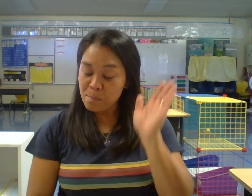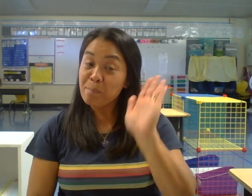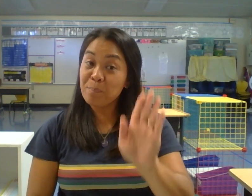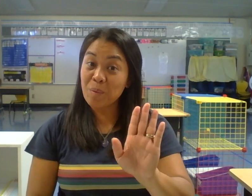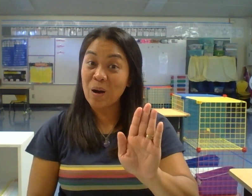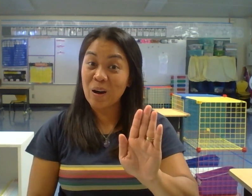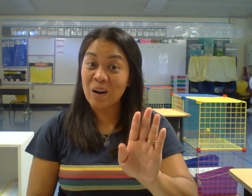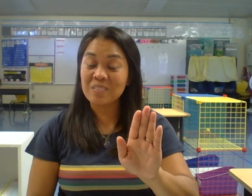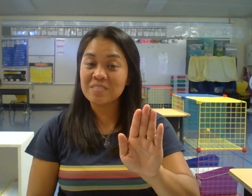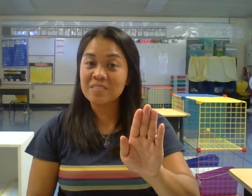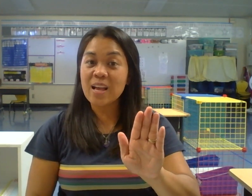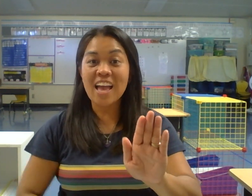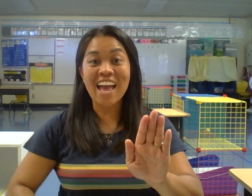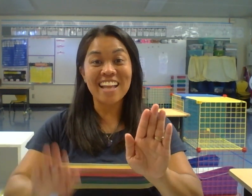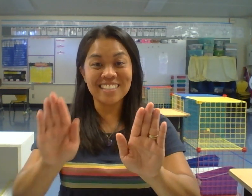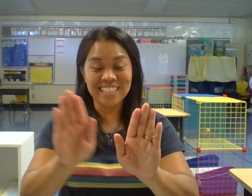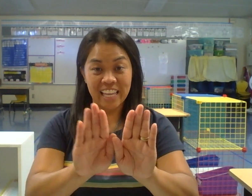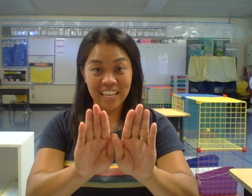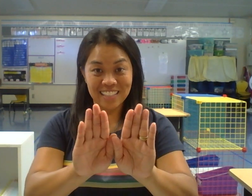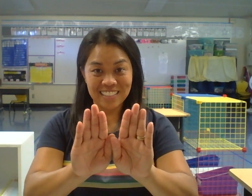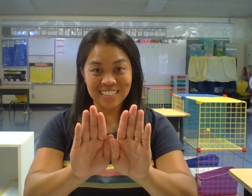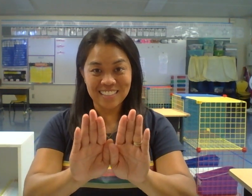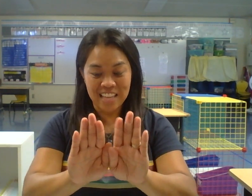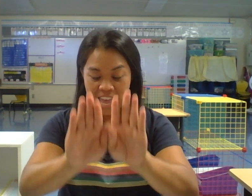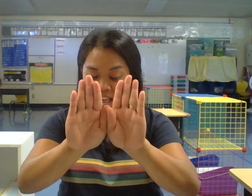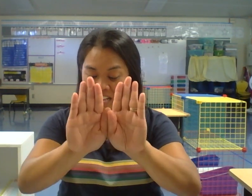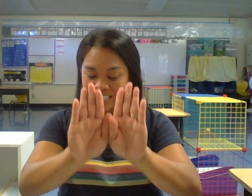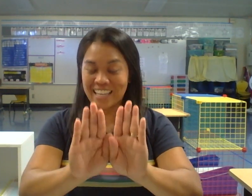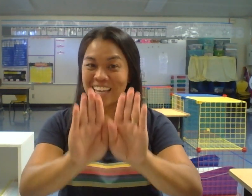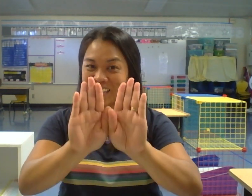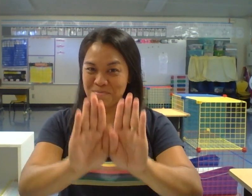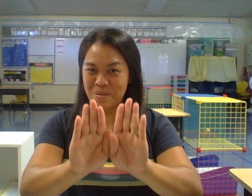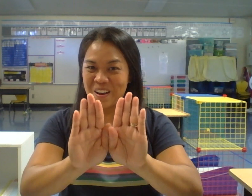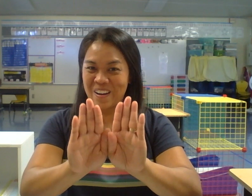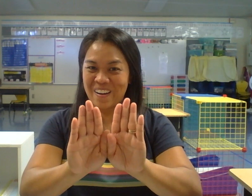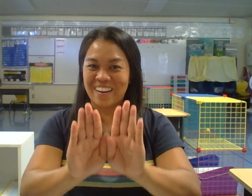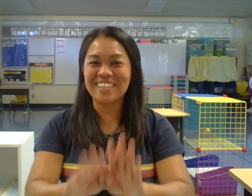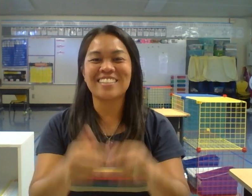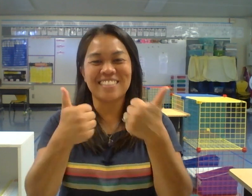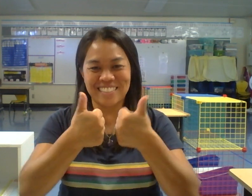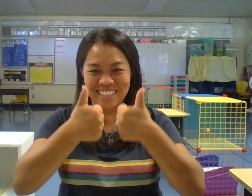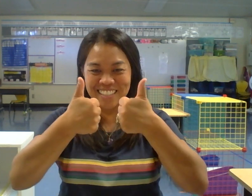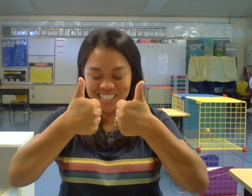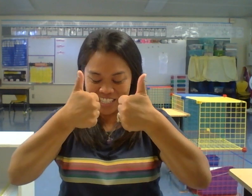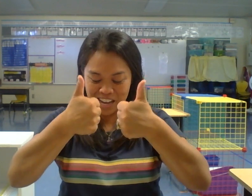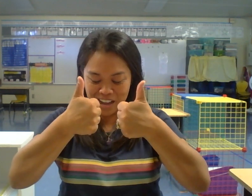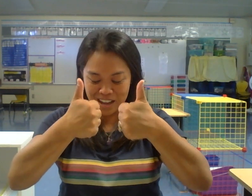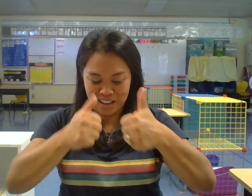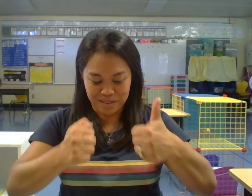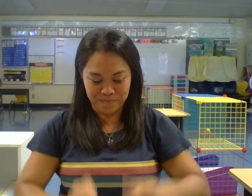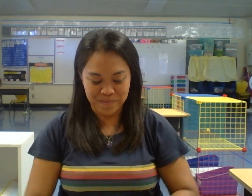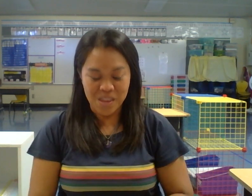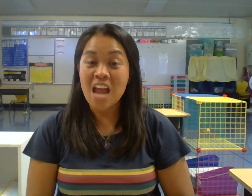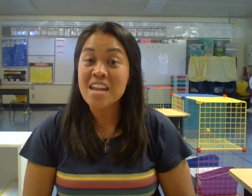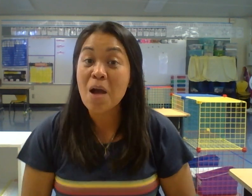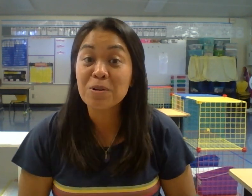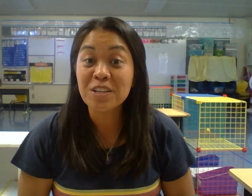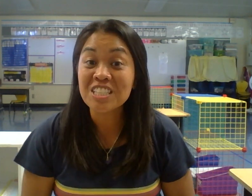Ball. Add kick. Kickball. Good Good job. Now we're going to